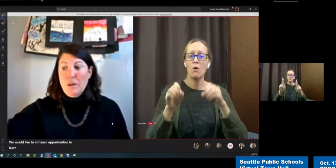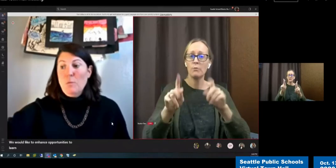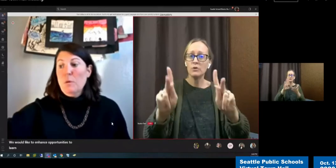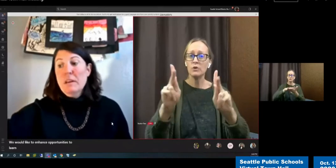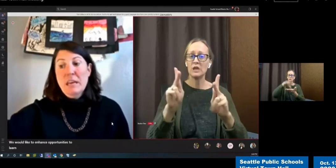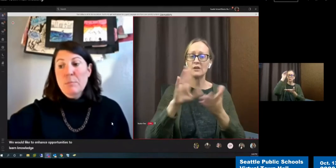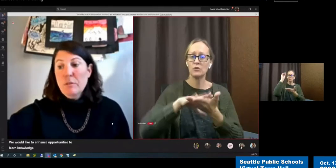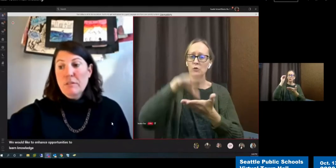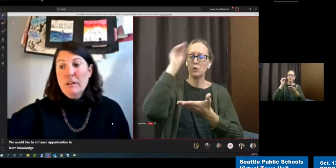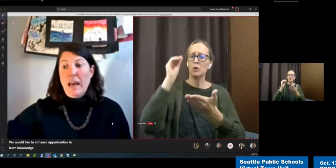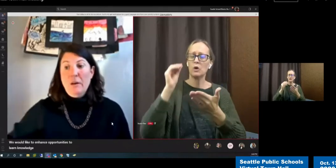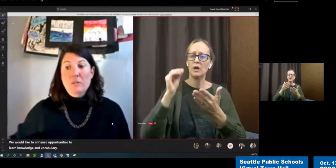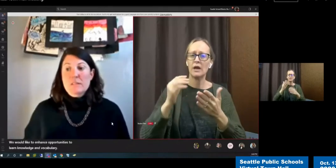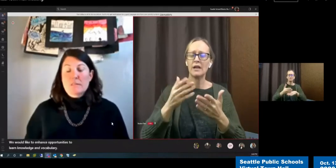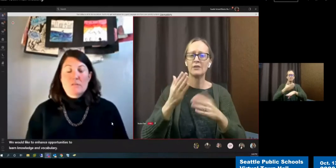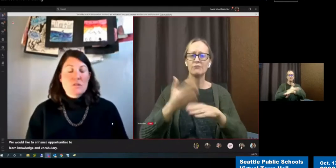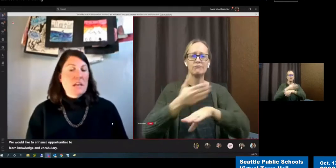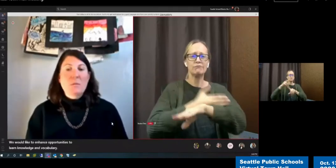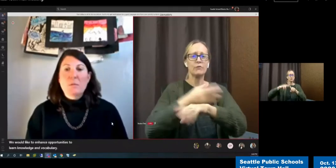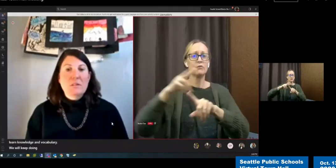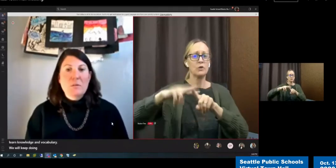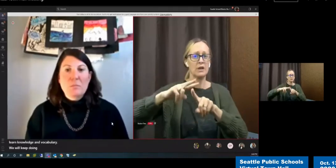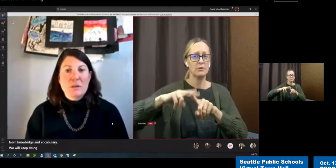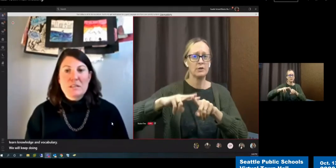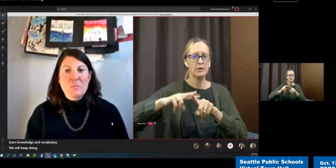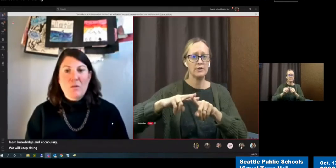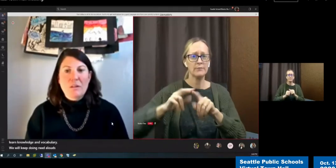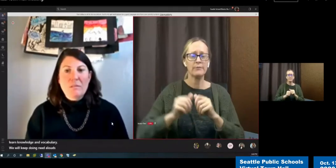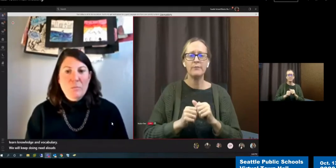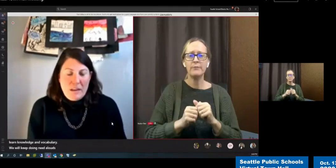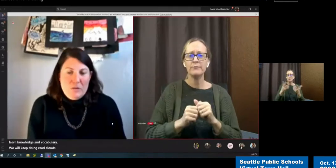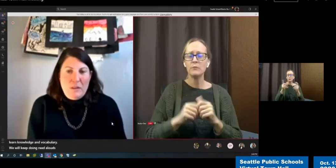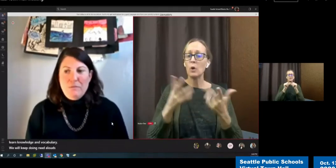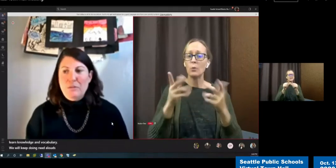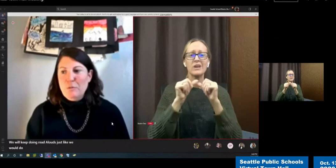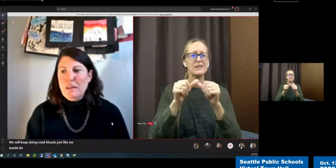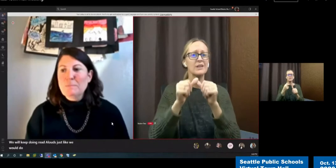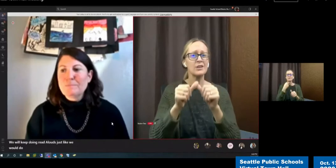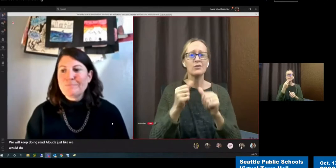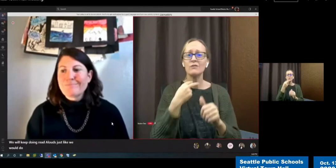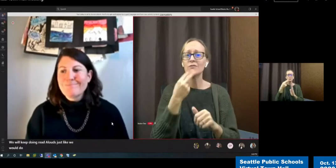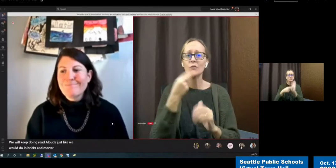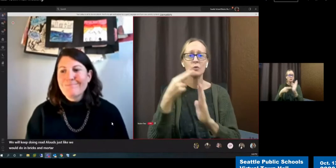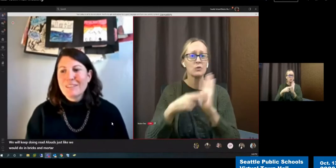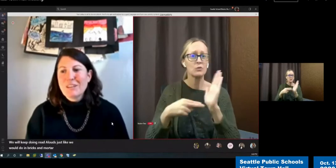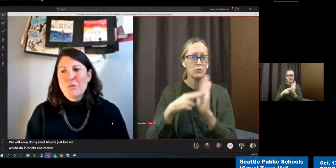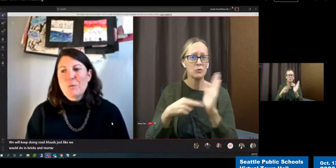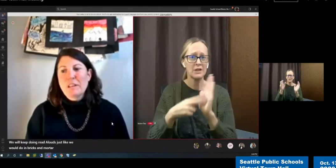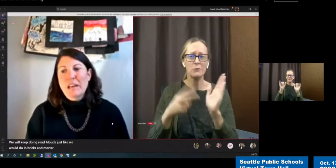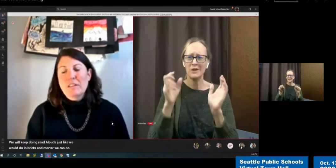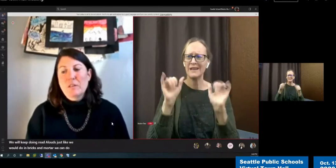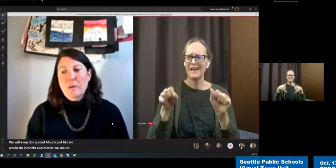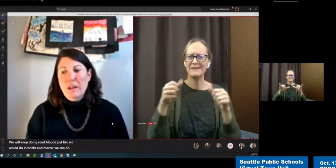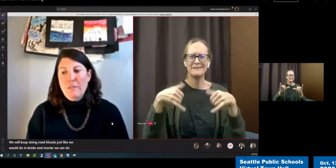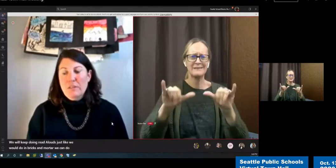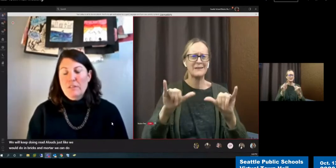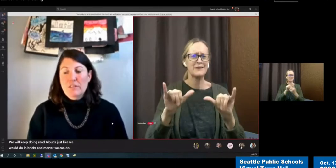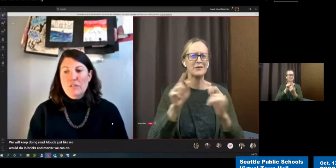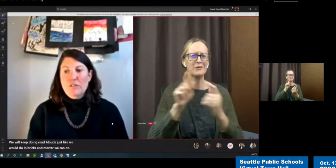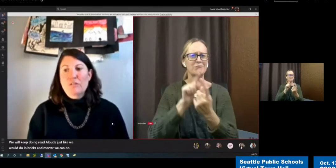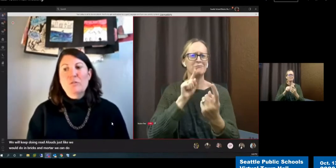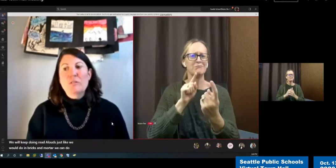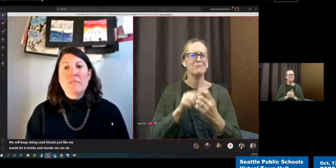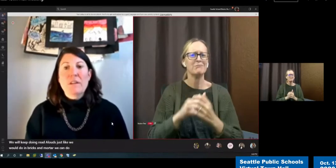We would keep doing read-alouds, just like we would do in bricks and mortar. We can do that virtually. We would like to have our